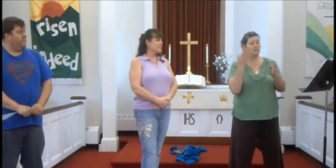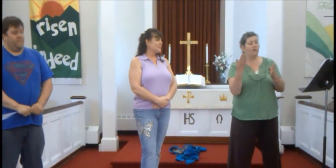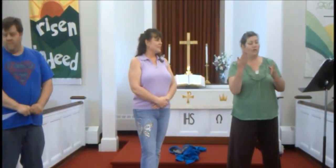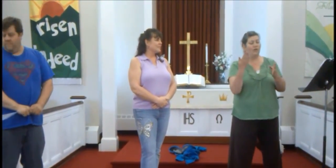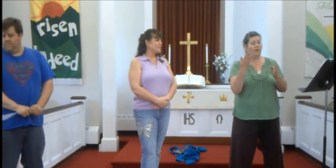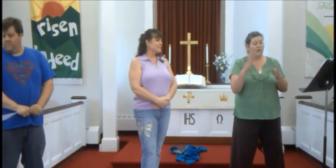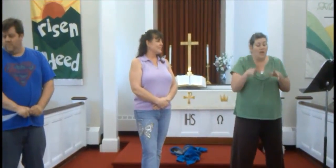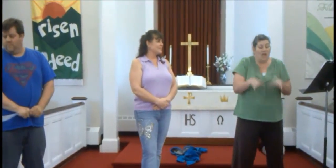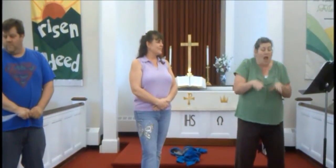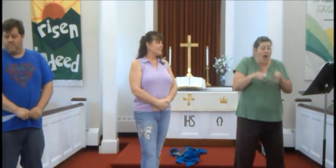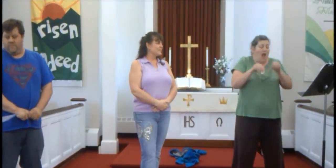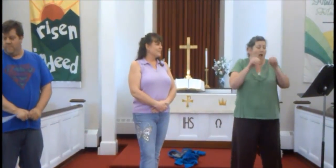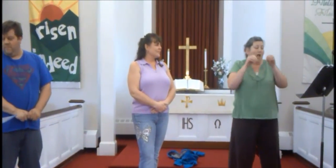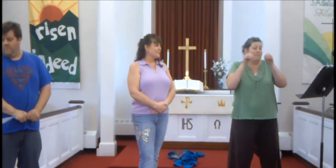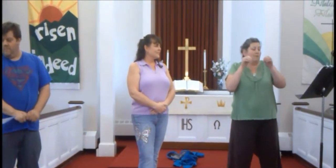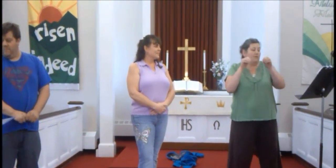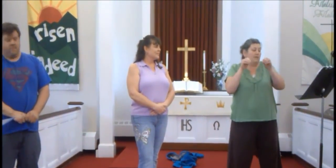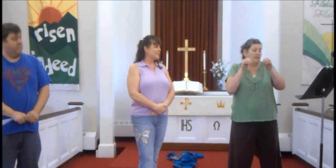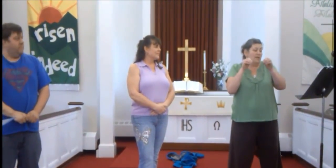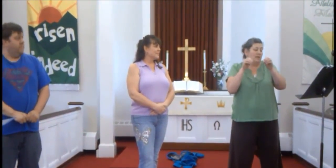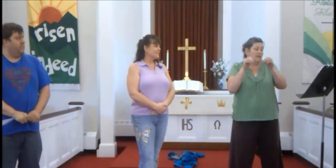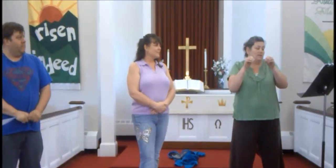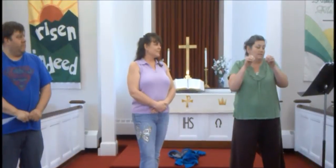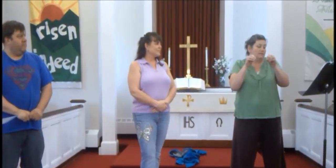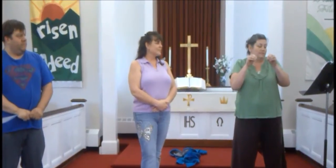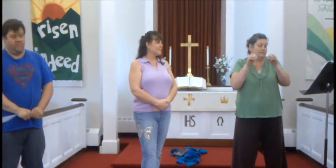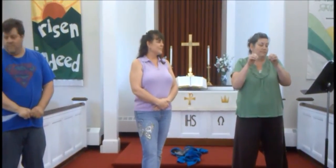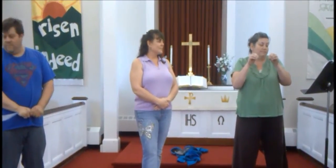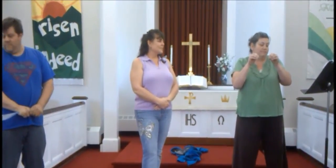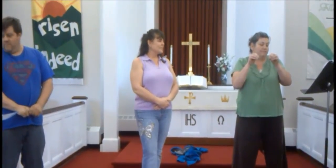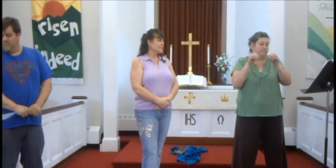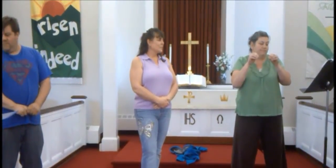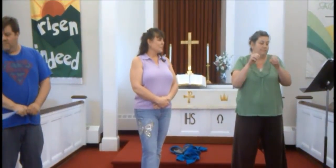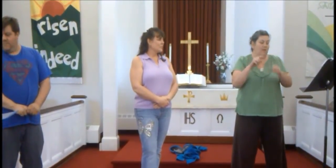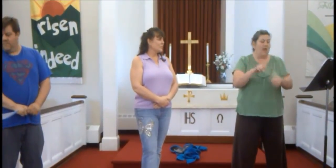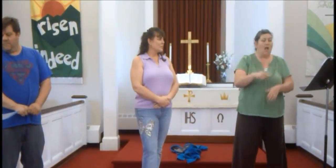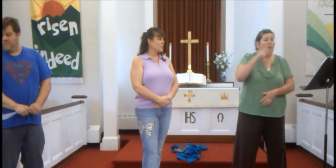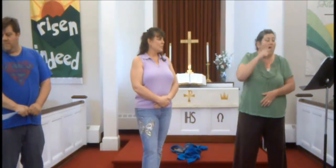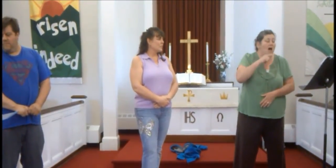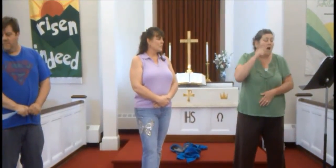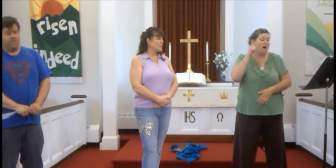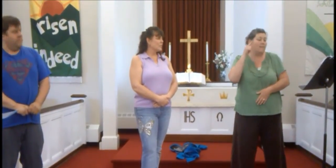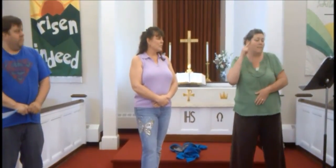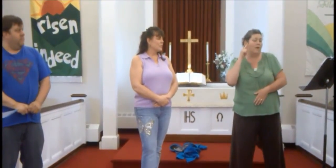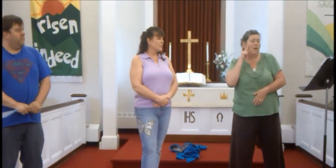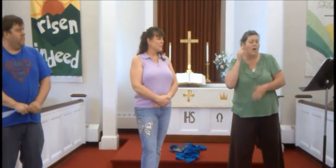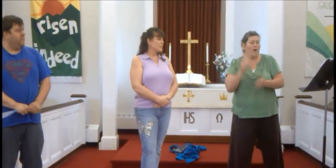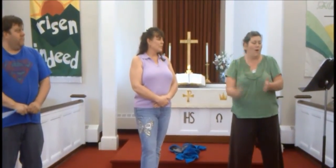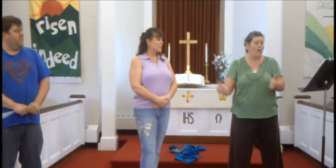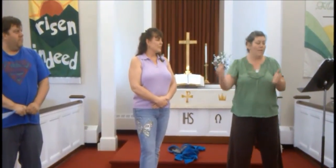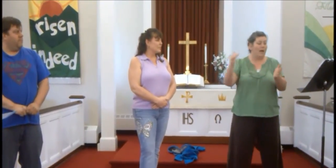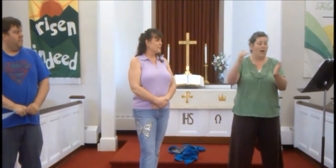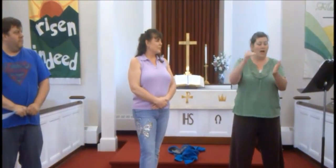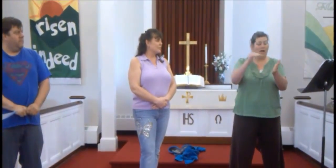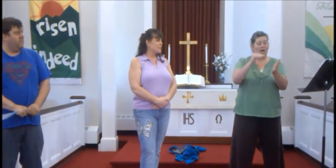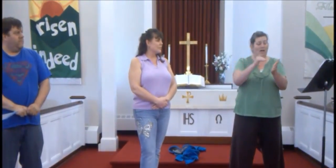door, And I breathe it in, and I I'm all, all